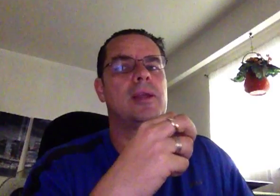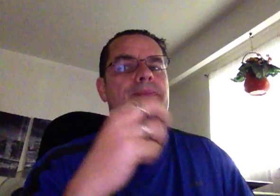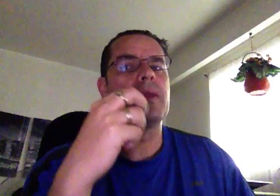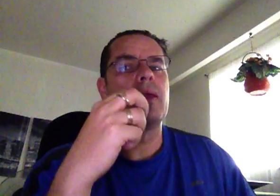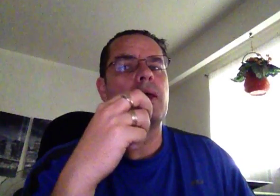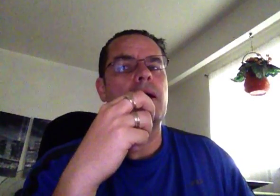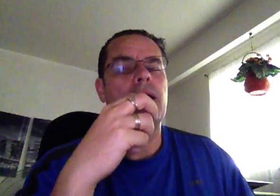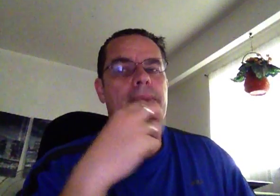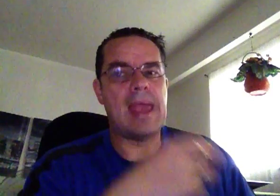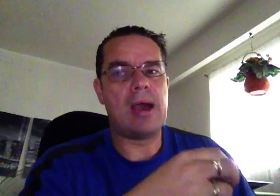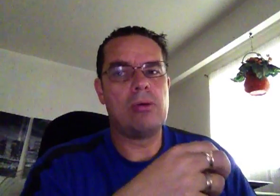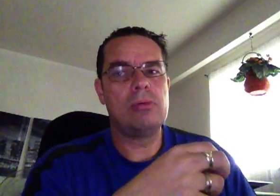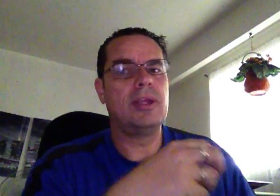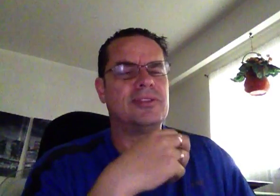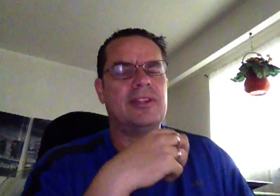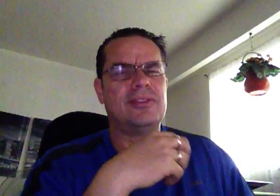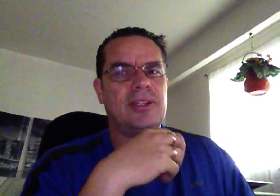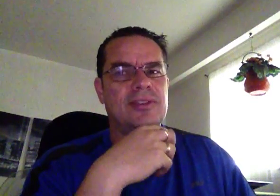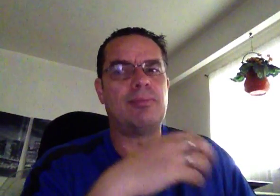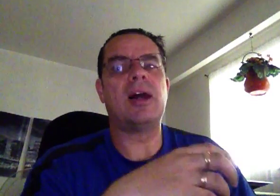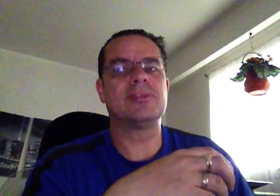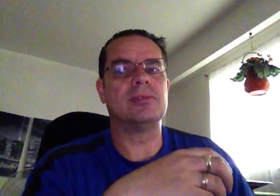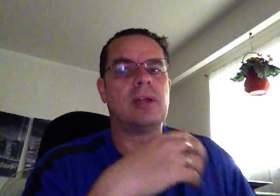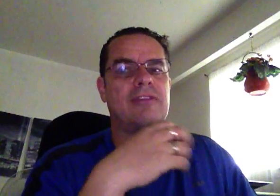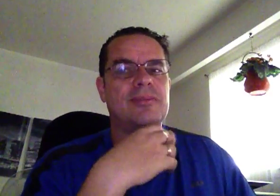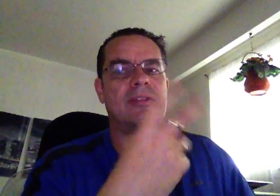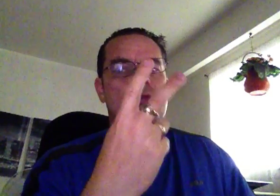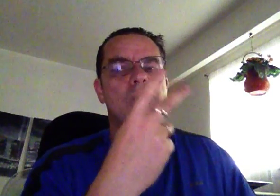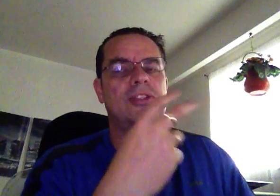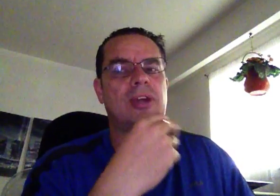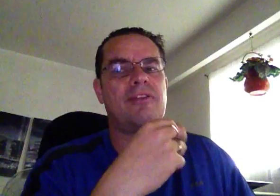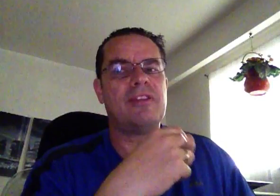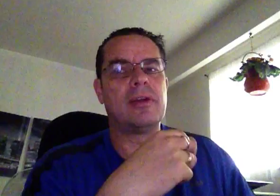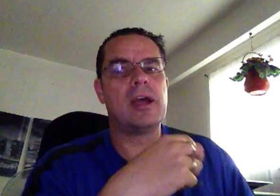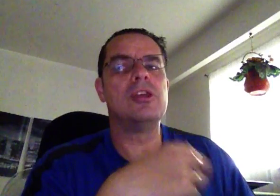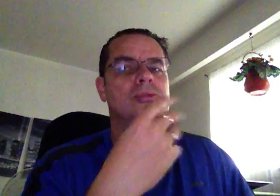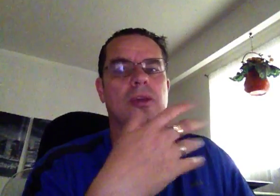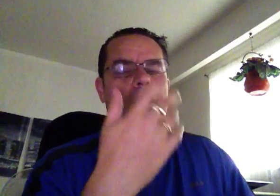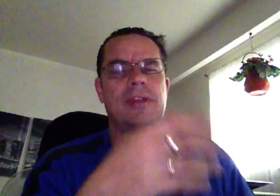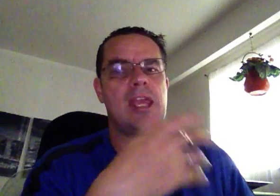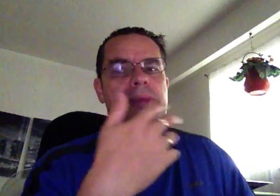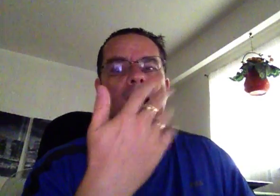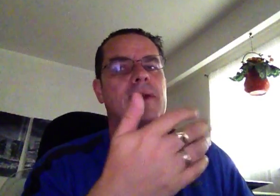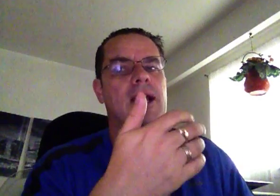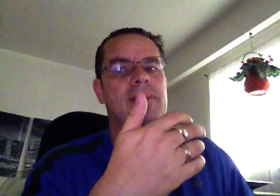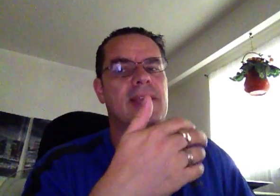now is impossible. I've spent two weeks trying to figure it out, using all the API documentation,